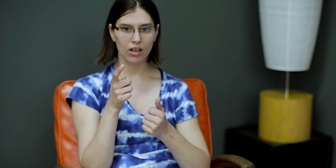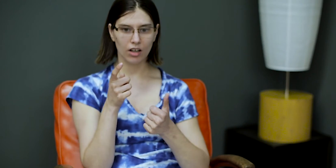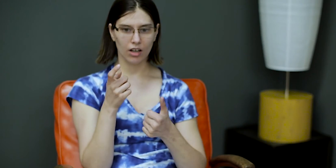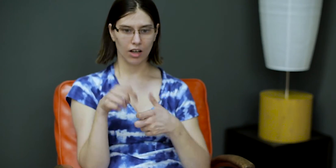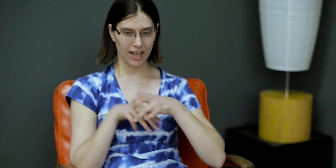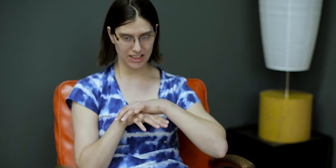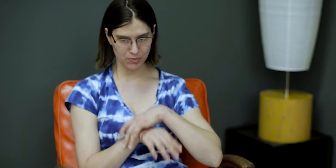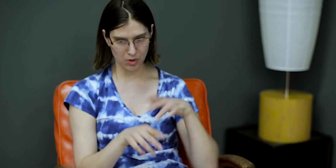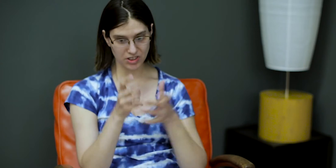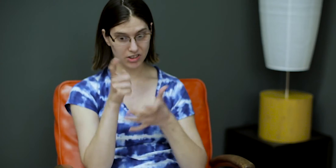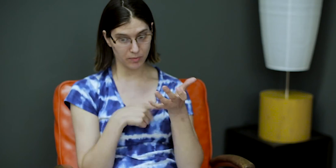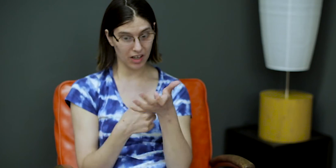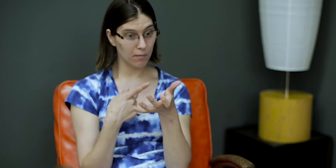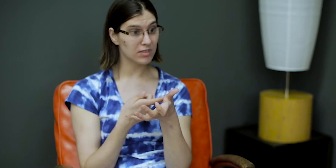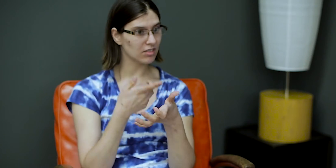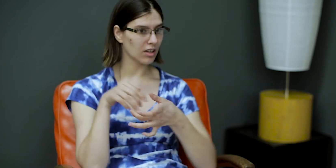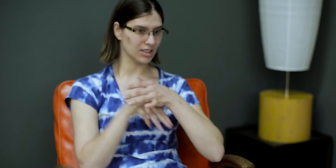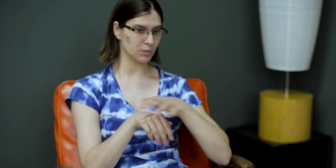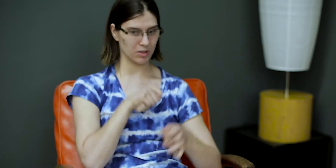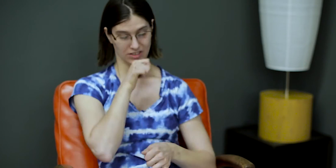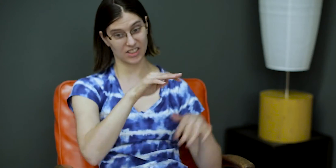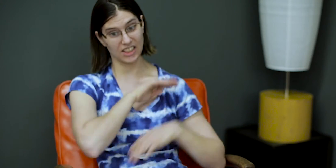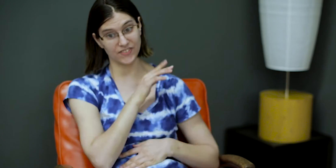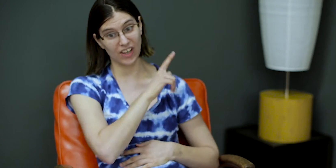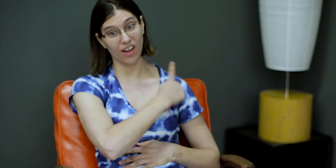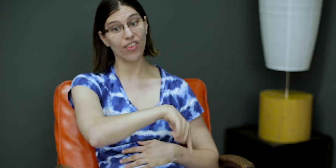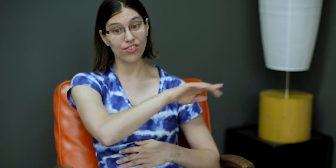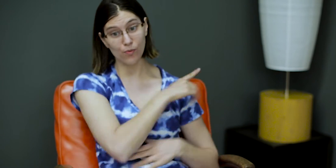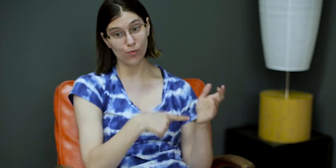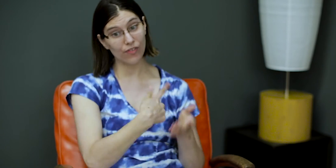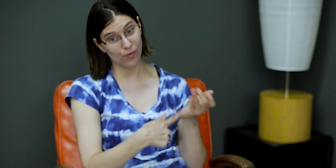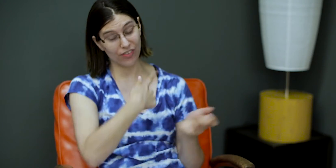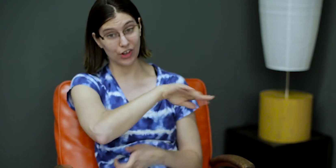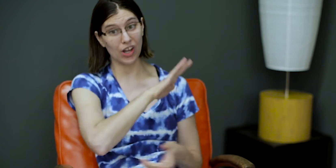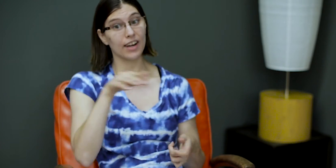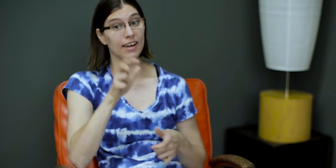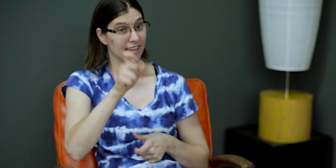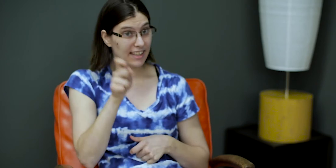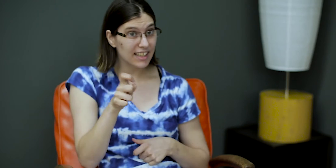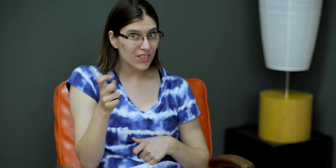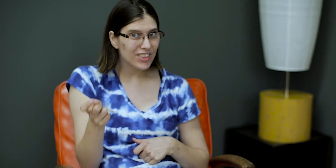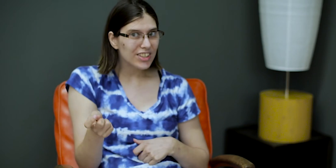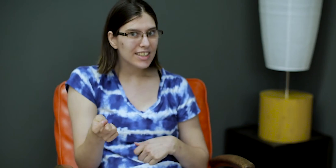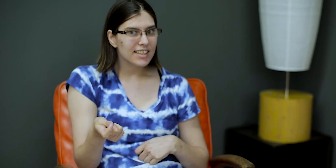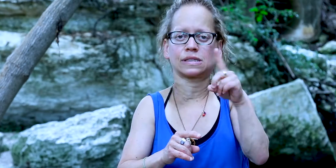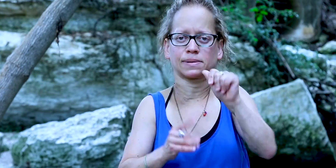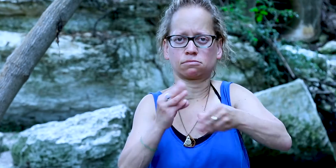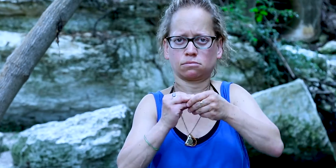frustrating to have accessibility needs, only to have those needs go unsatisfied. How does one